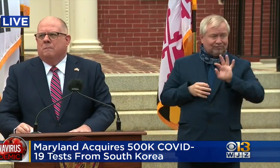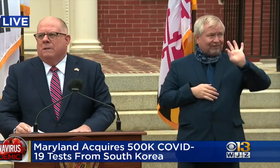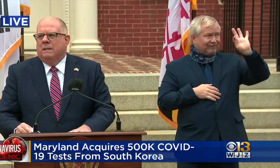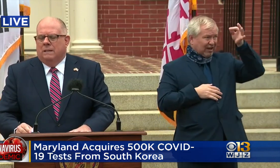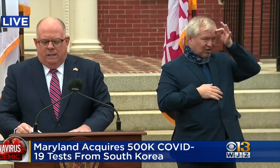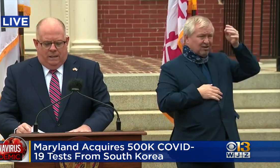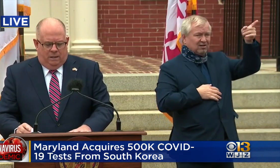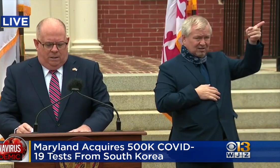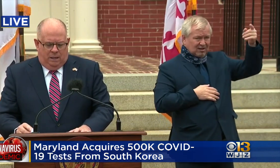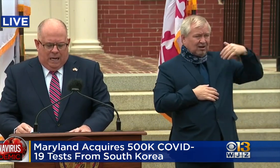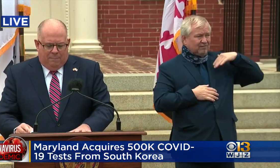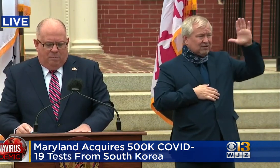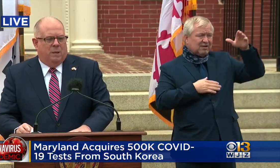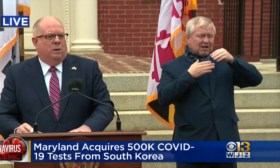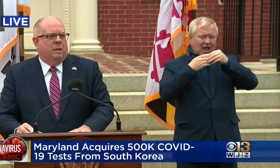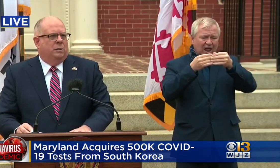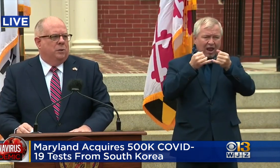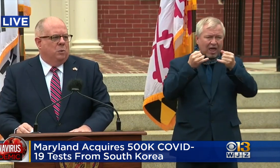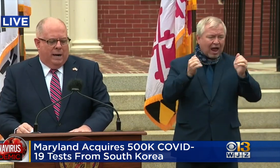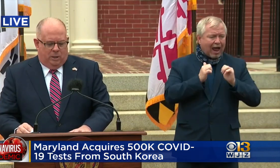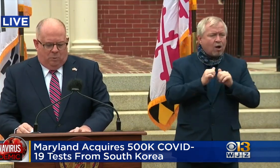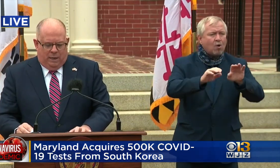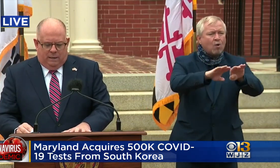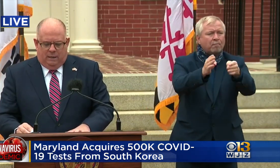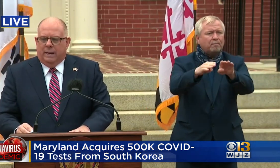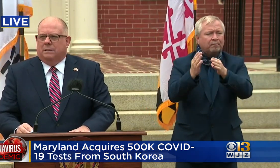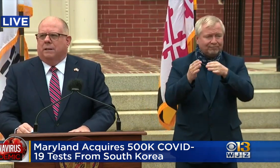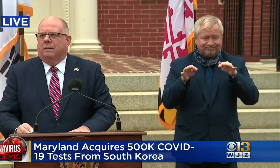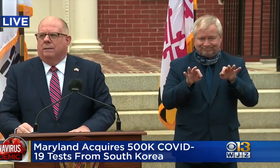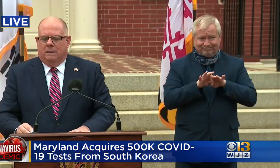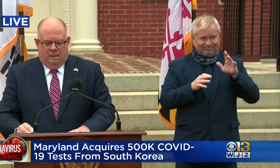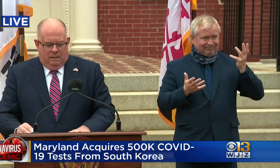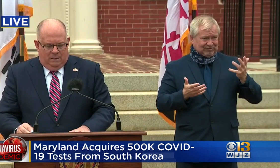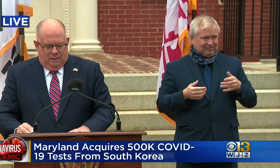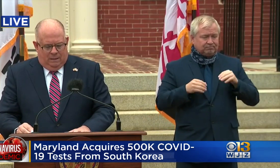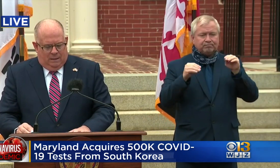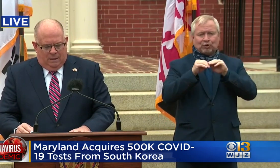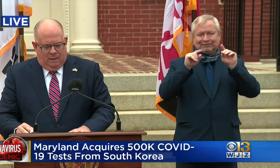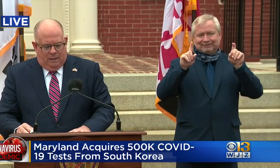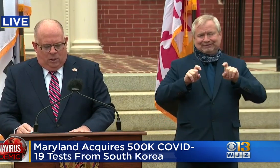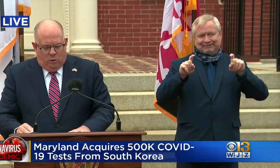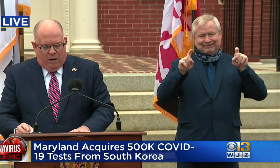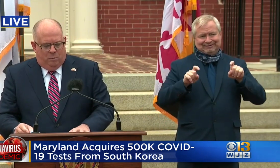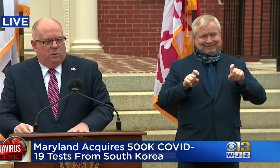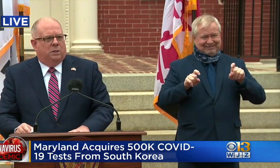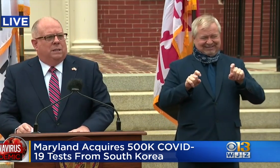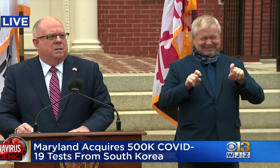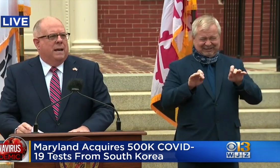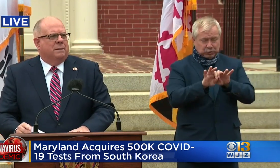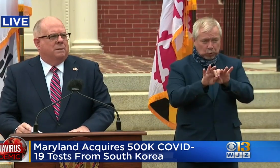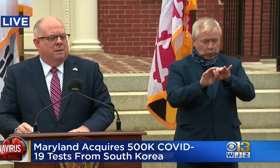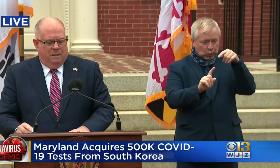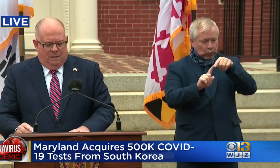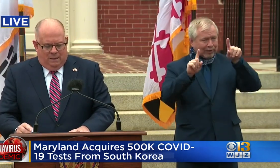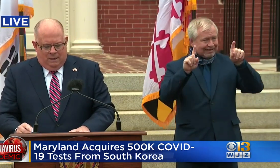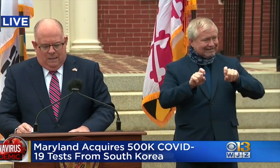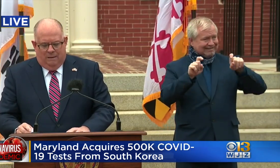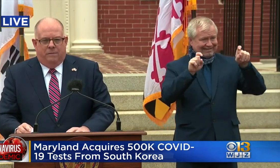is the capability to do widespread testing. The incredible success